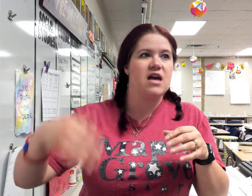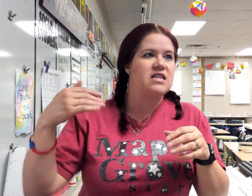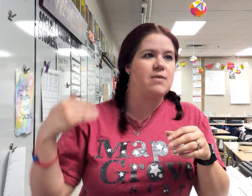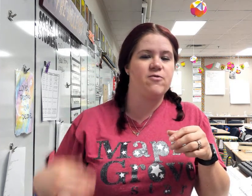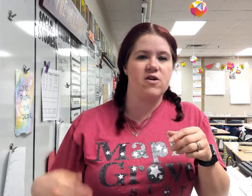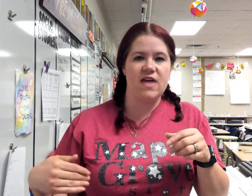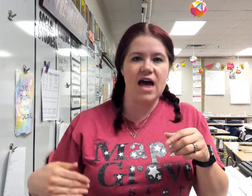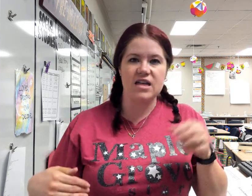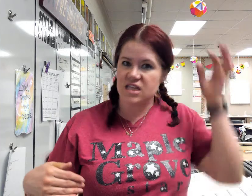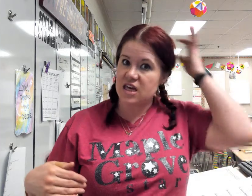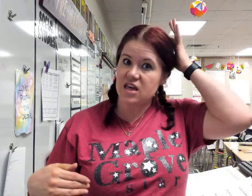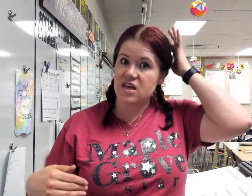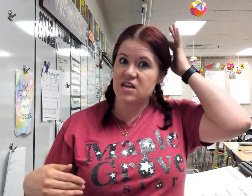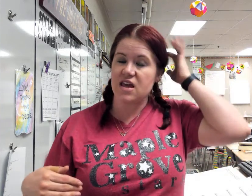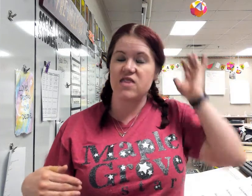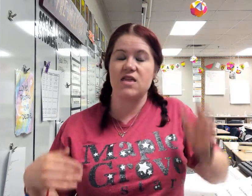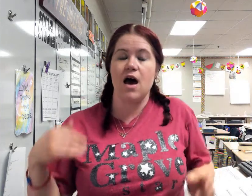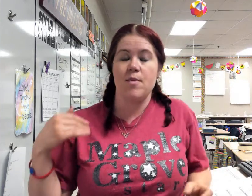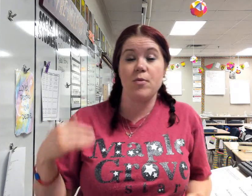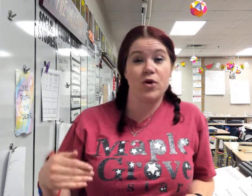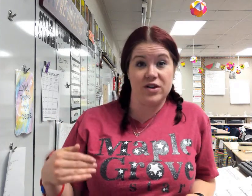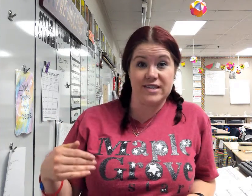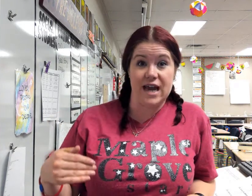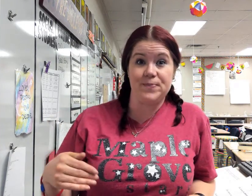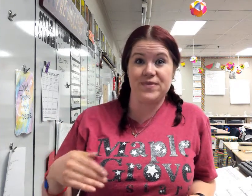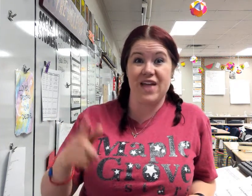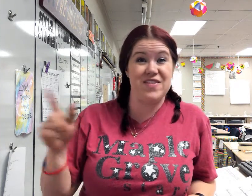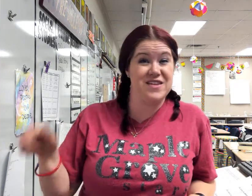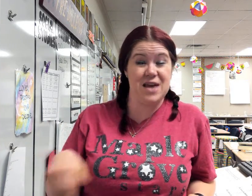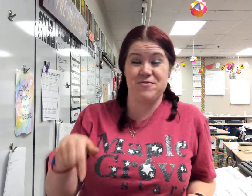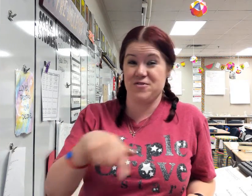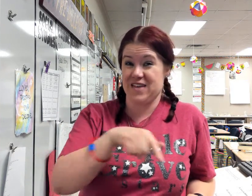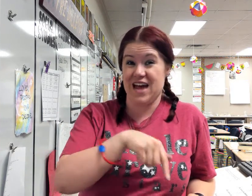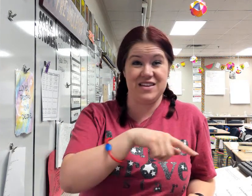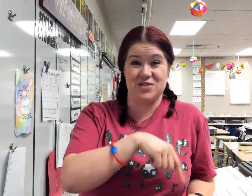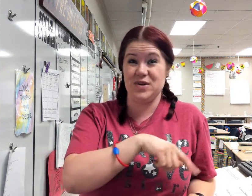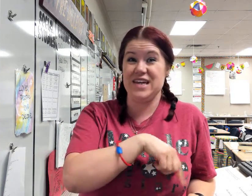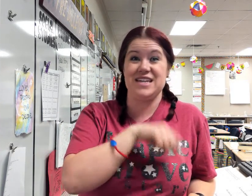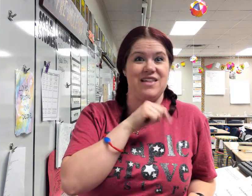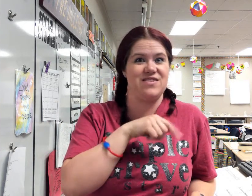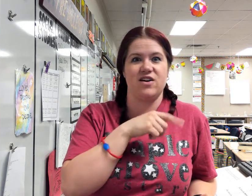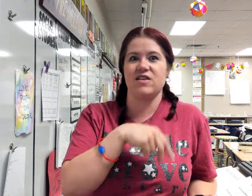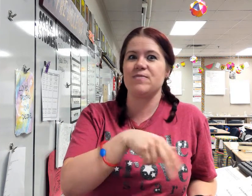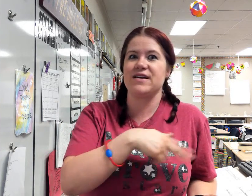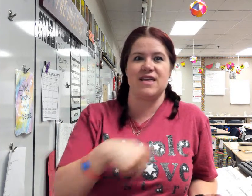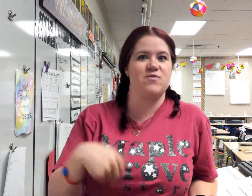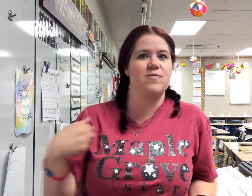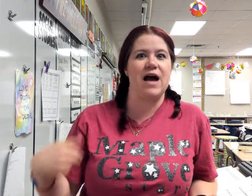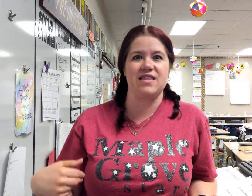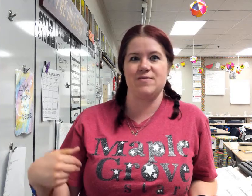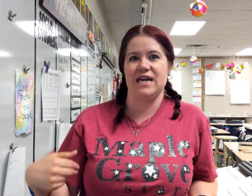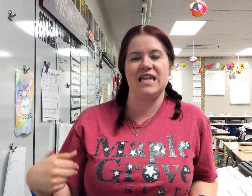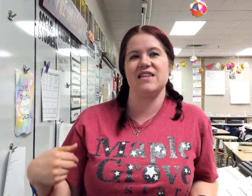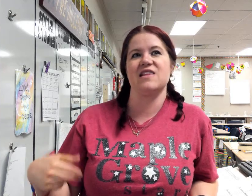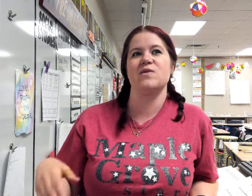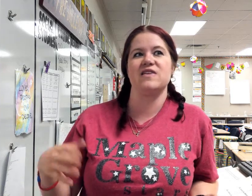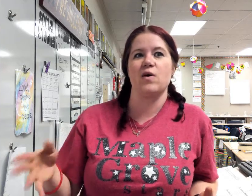Day before that is, uh, Memorial Day. And then the day before that is the weekend and Star Olympics. And then we're back at the beginning of this week. So